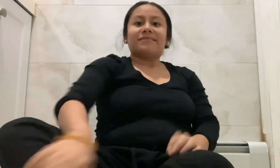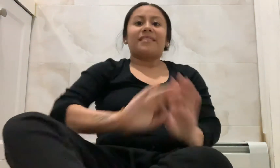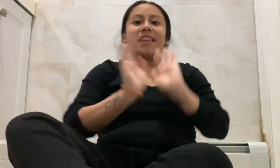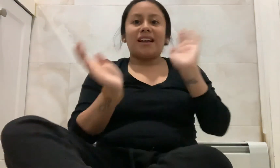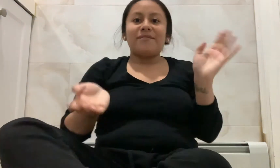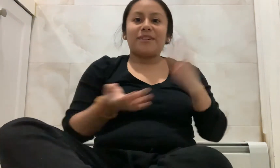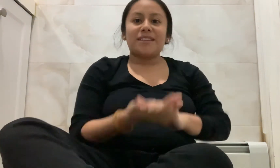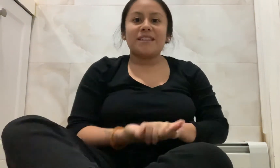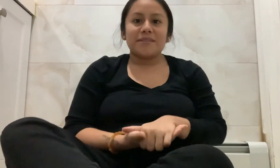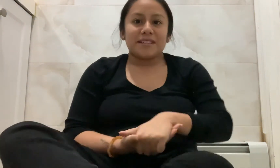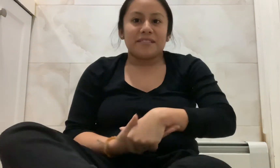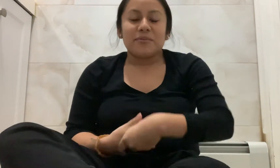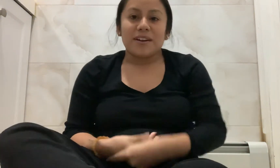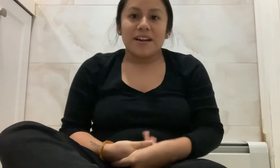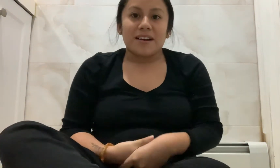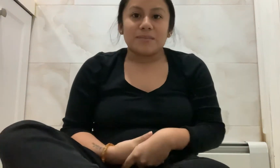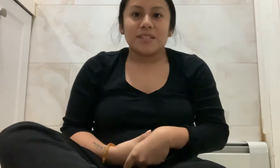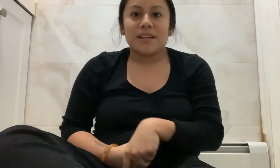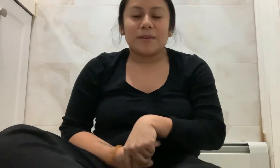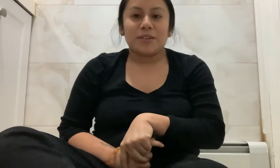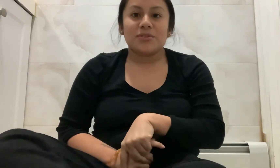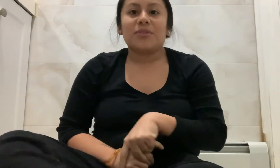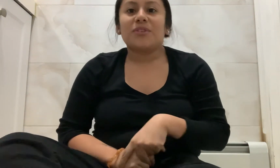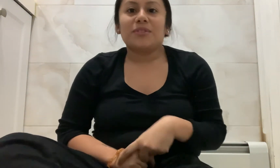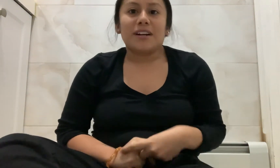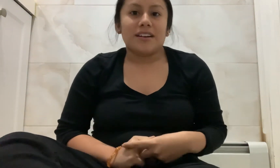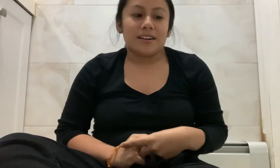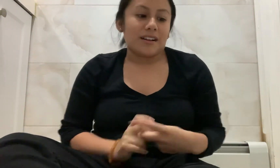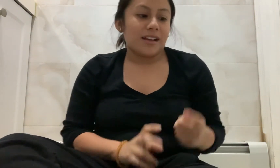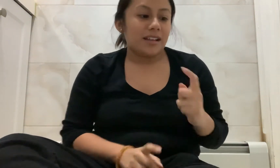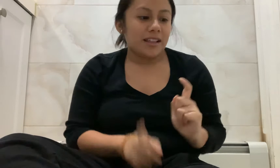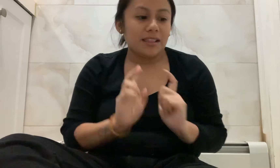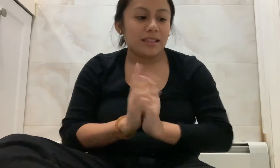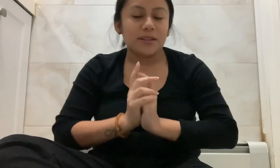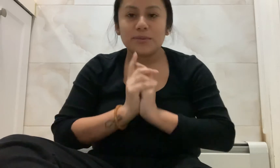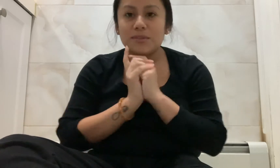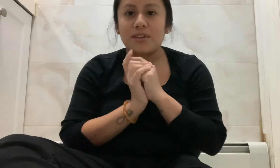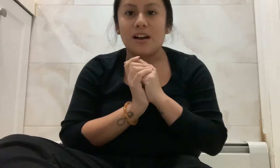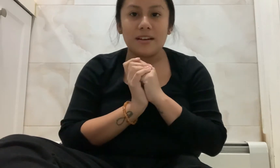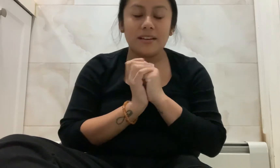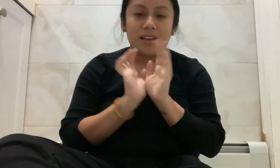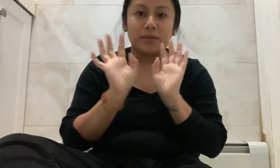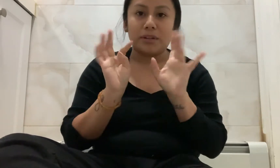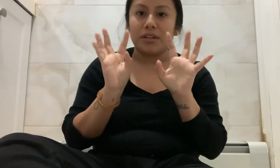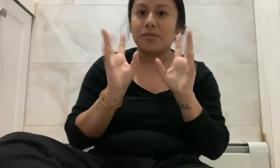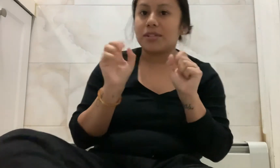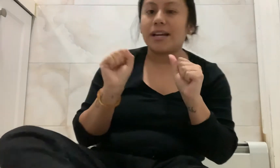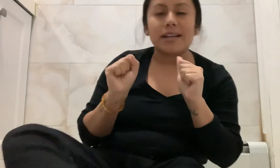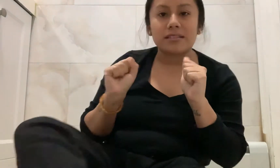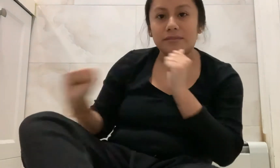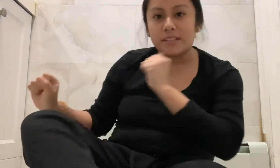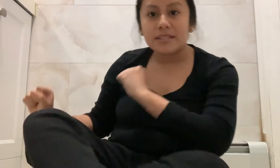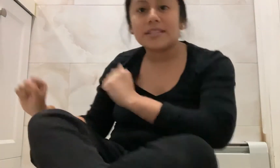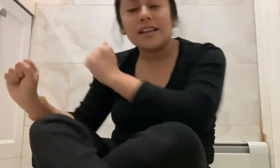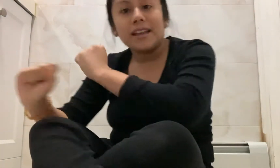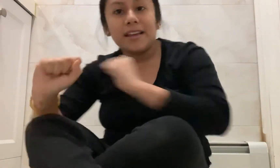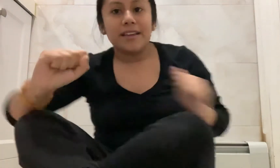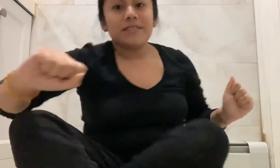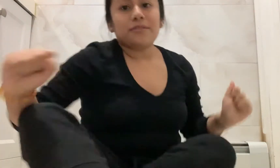Hi friends, how is everyone? Today I'm going to show you a little song and we're going to use your hands for this. So